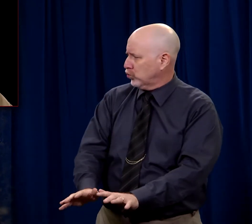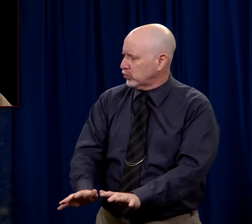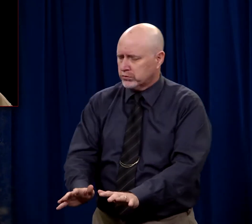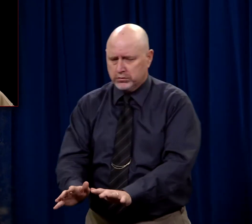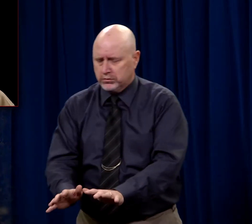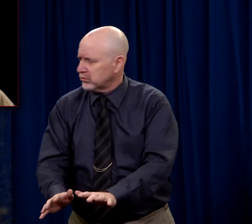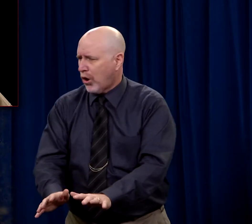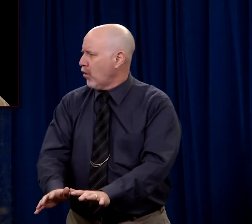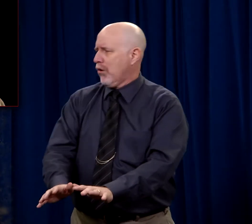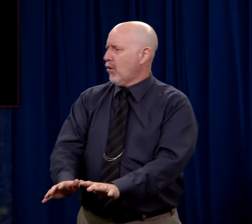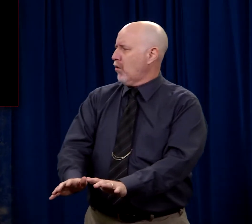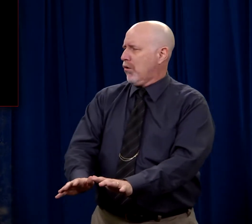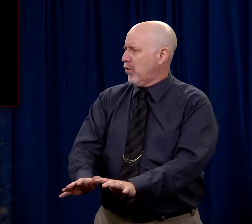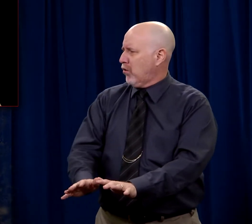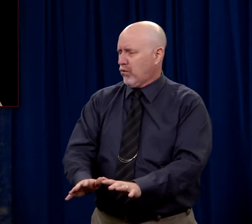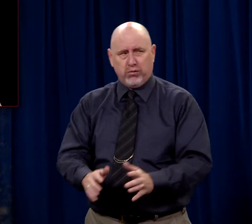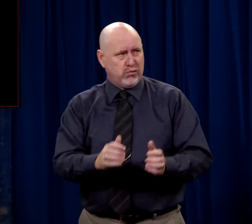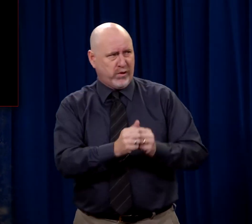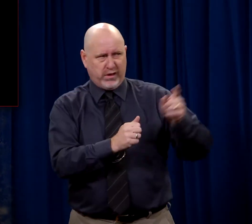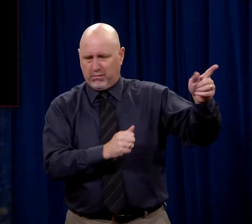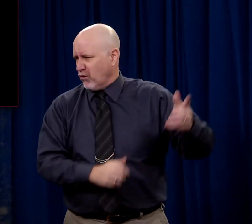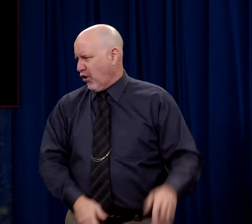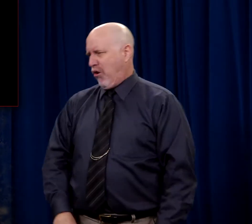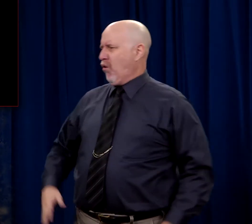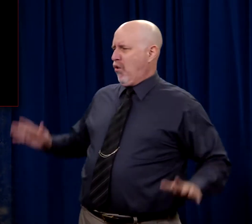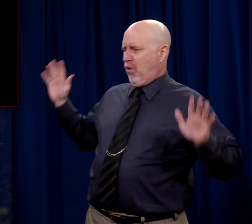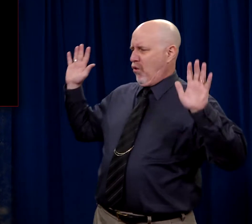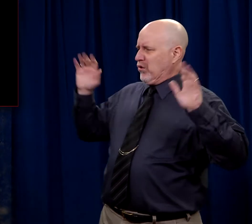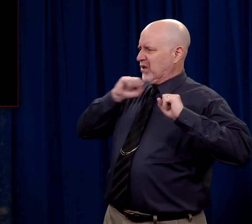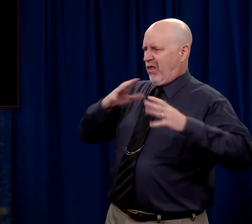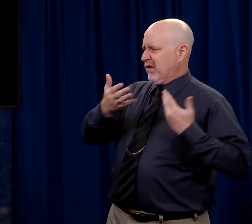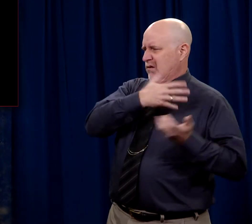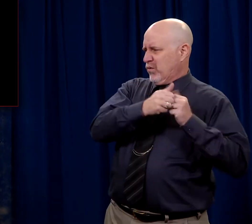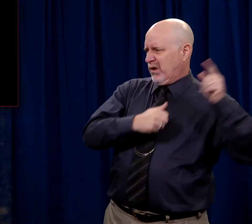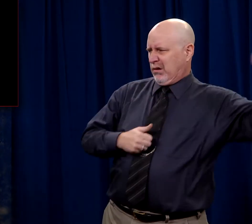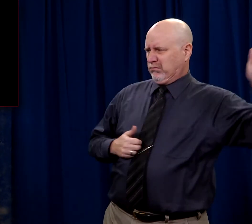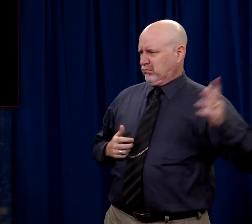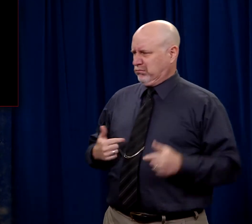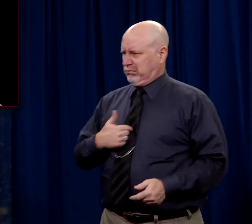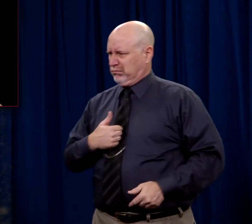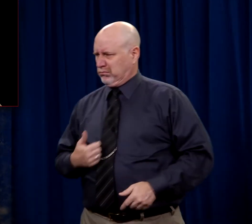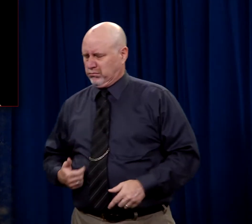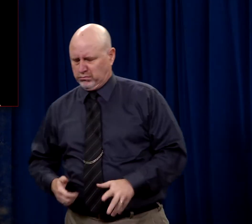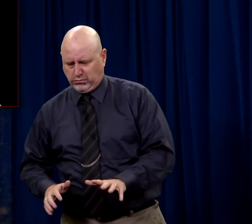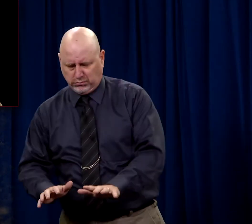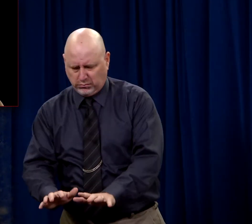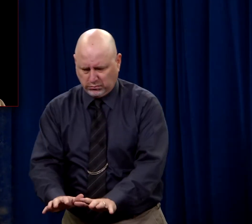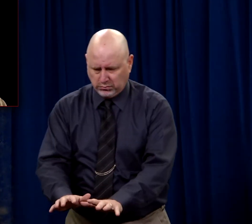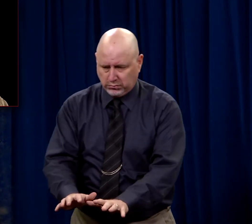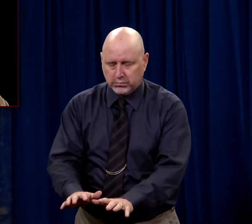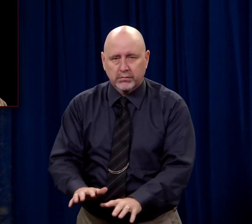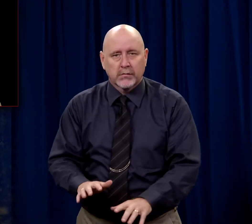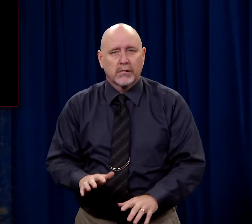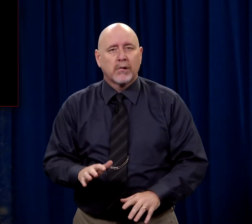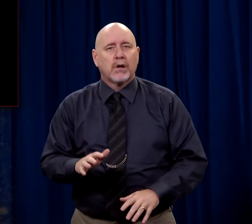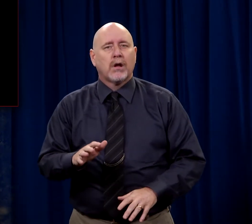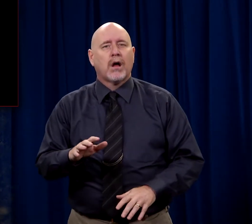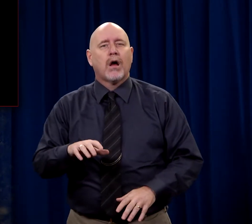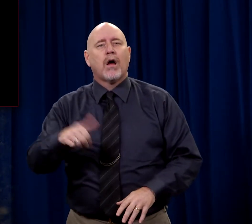No. No, I don't have anything. No, I have nothing to do with Him. But it wasn't